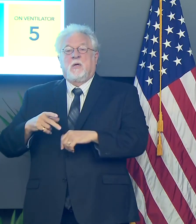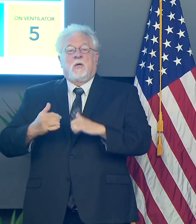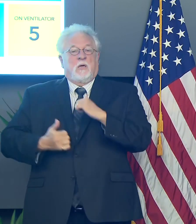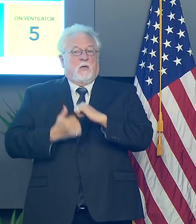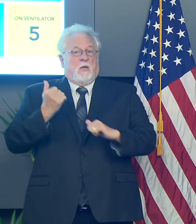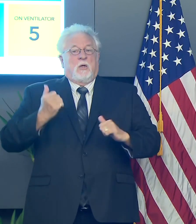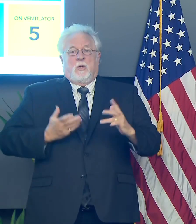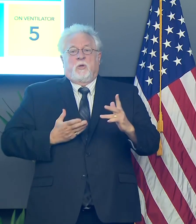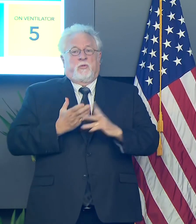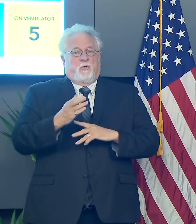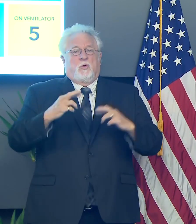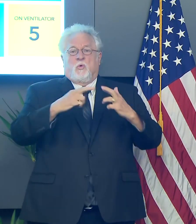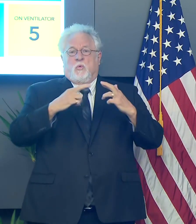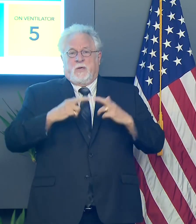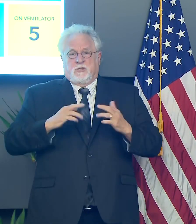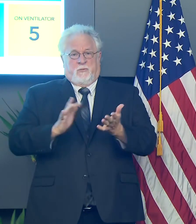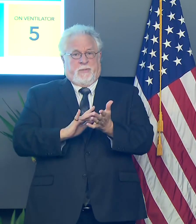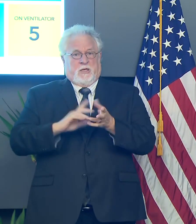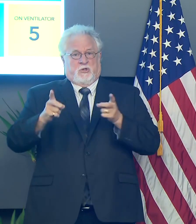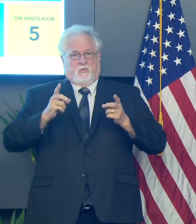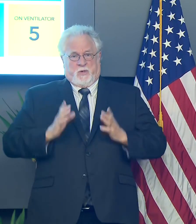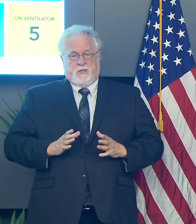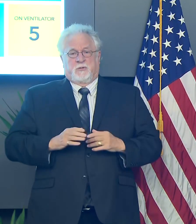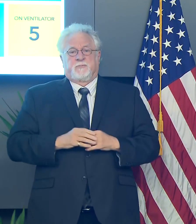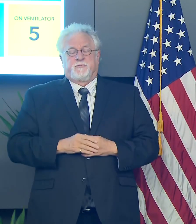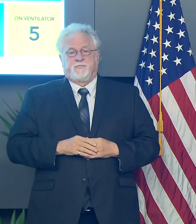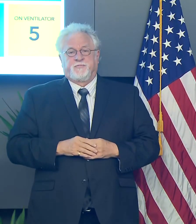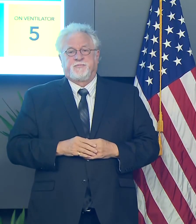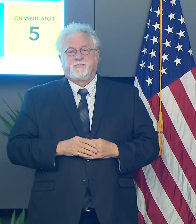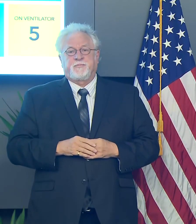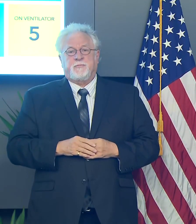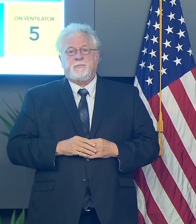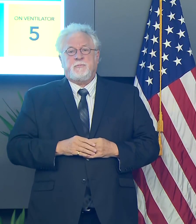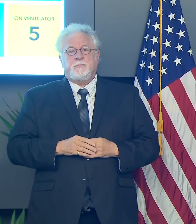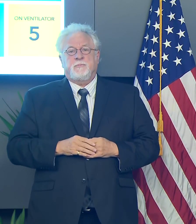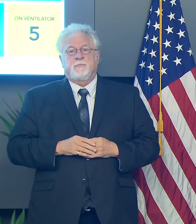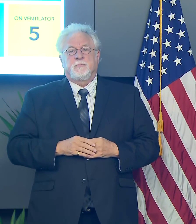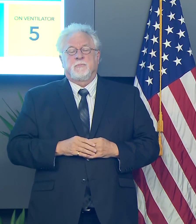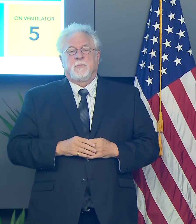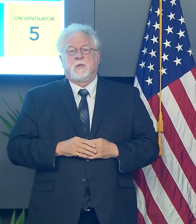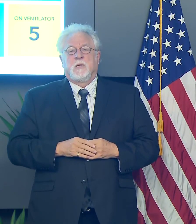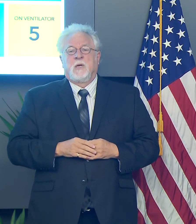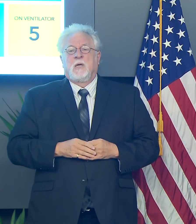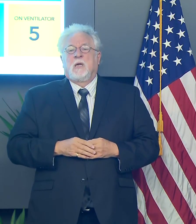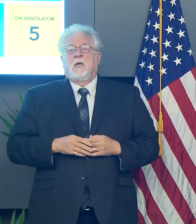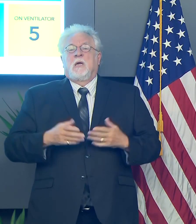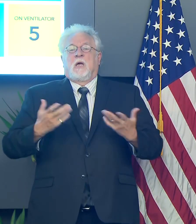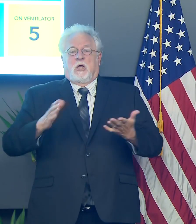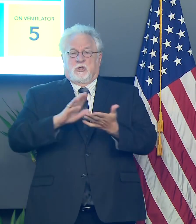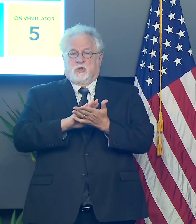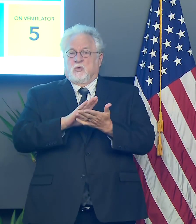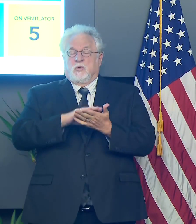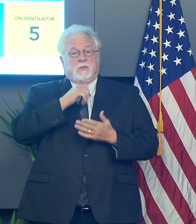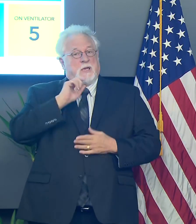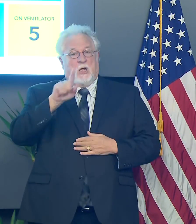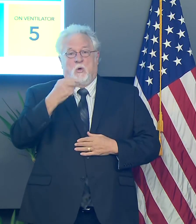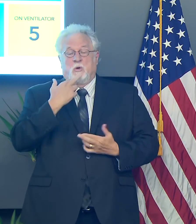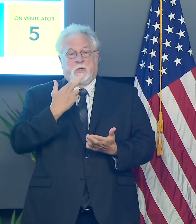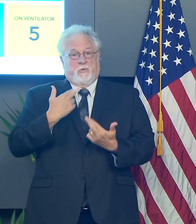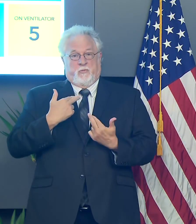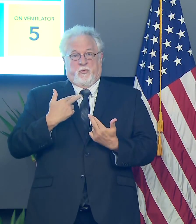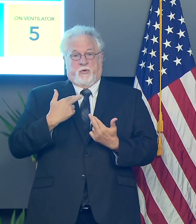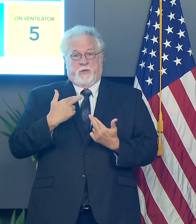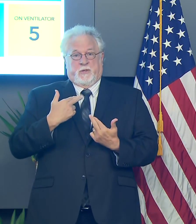through the regional, uh, medical directors of the Department of Health. Uh, that said, the schools aren't the only reporting